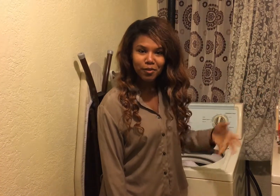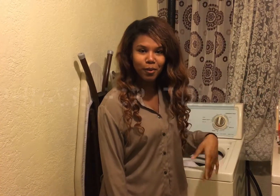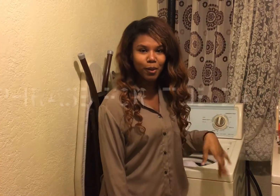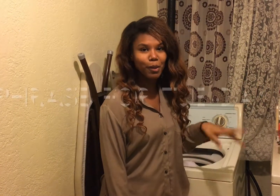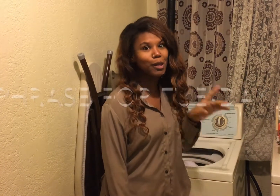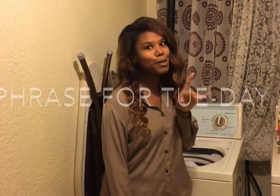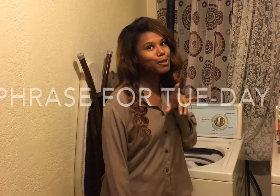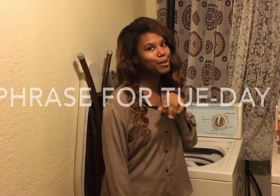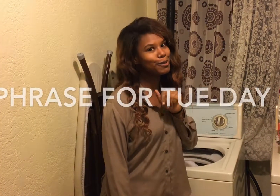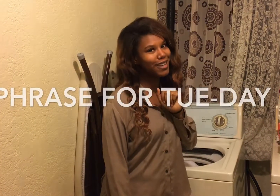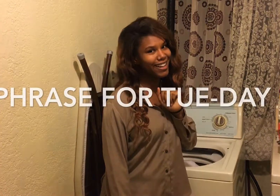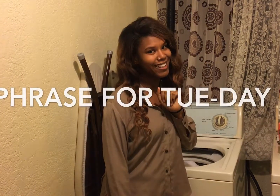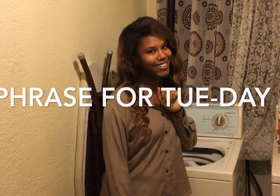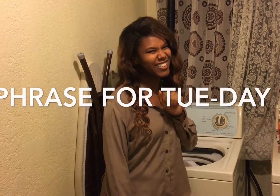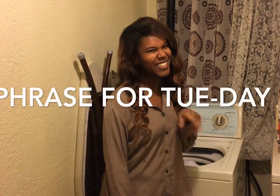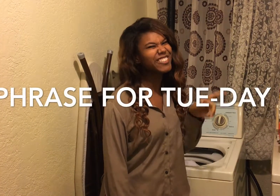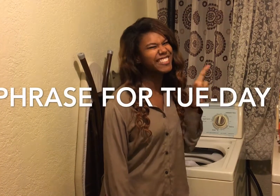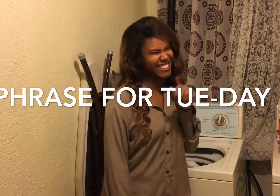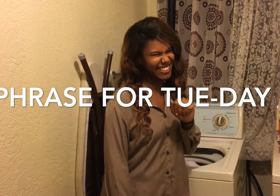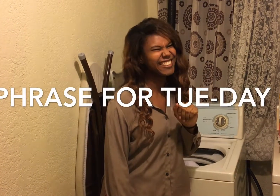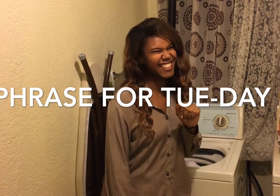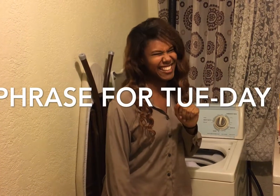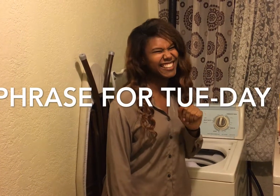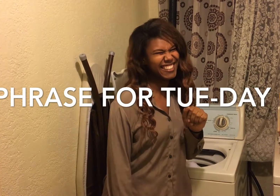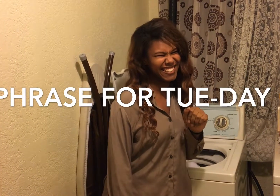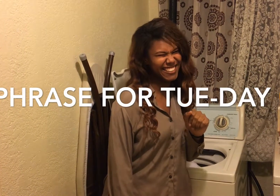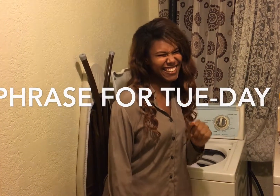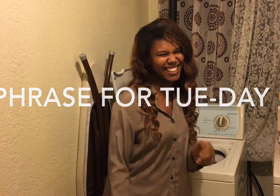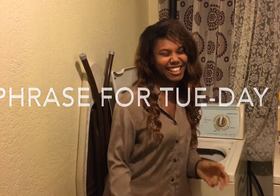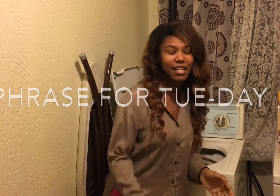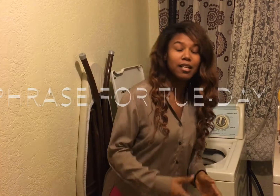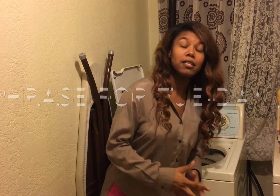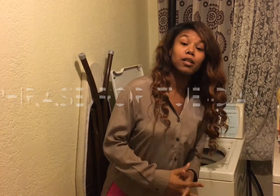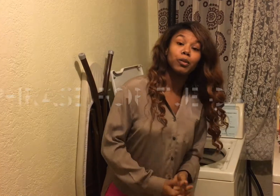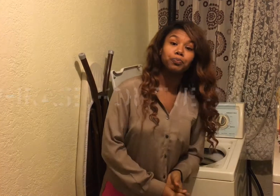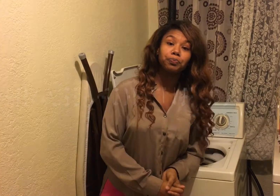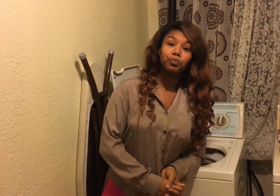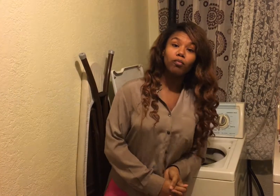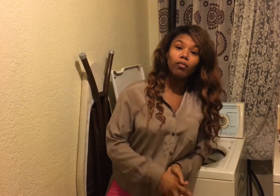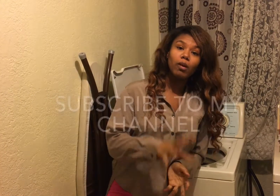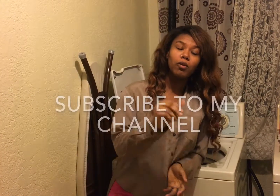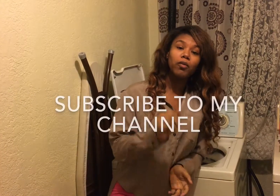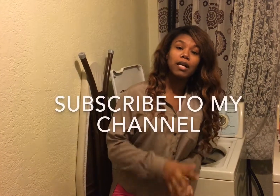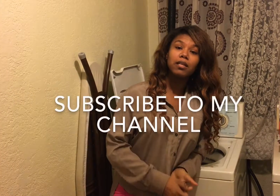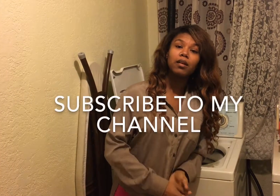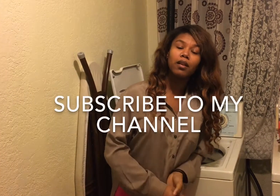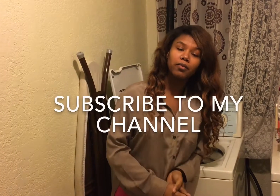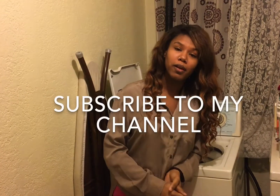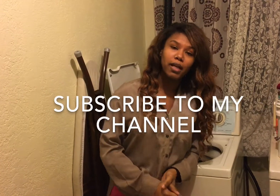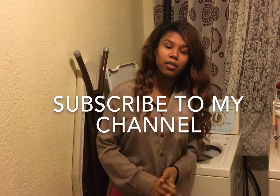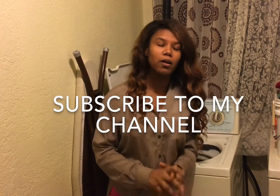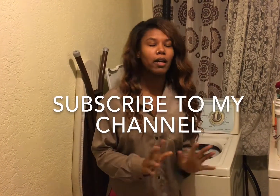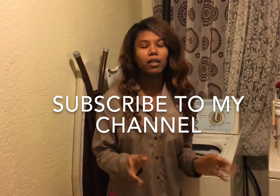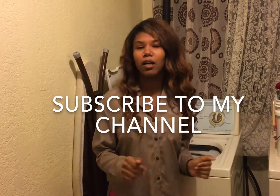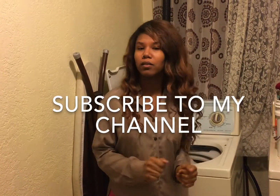for today oh today okay so before I tell y'all the phrase you already know